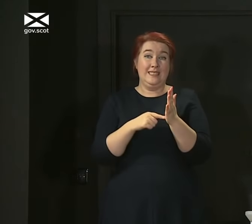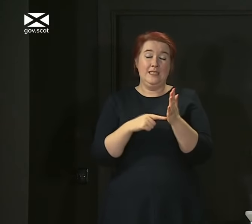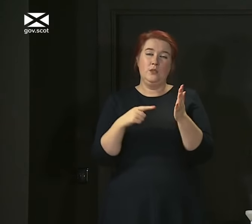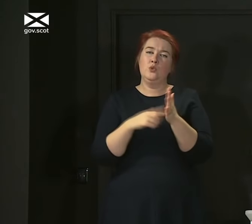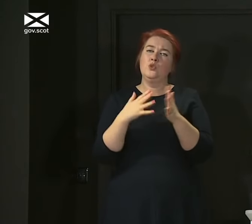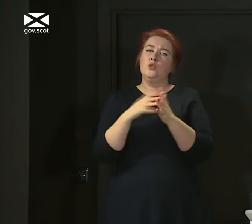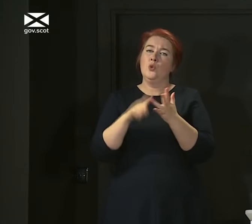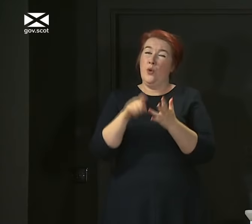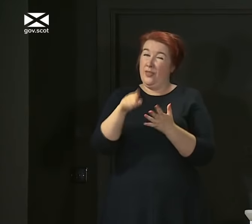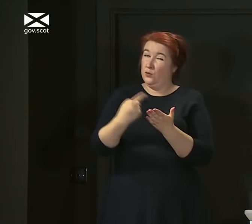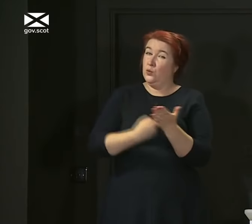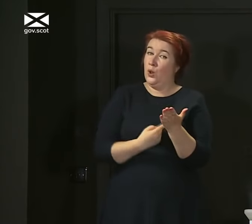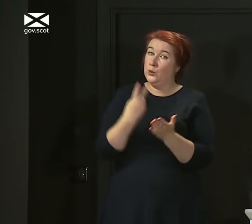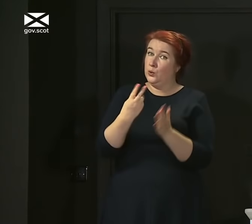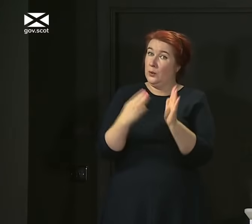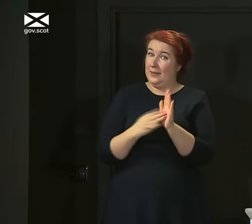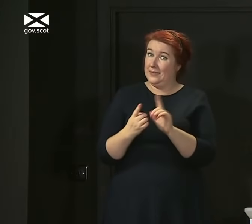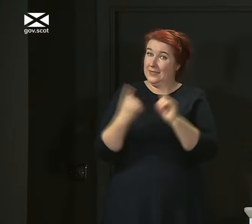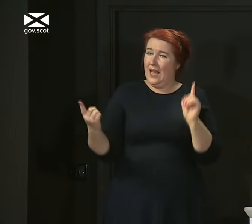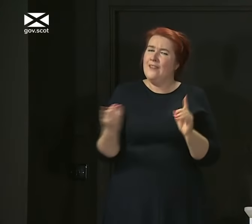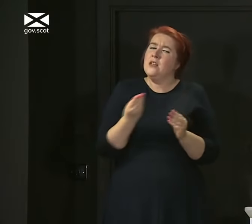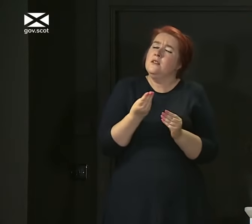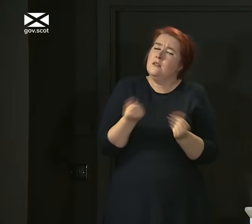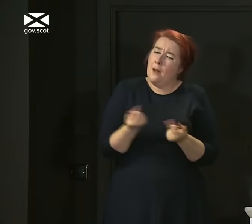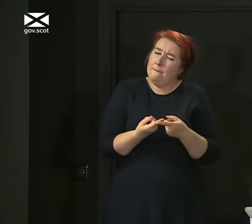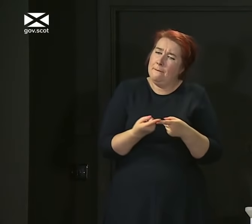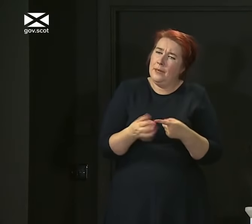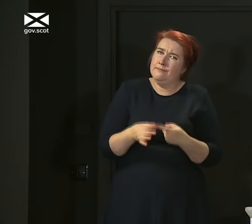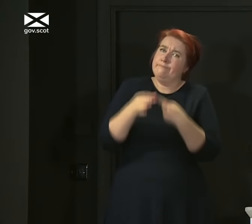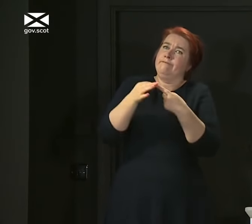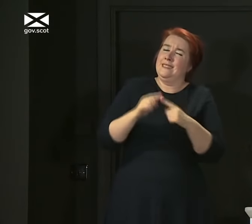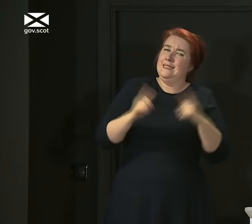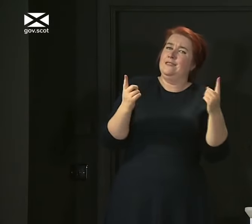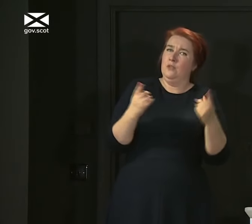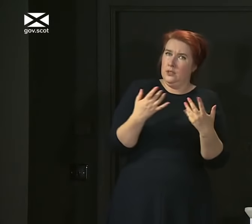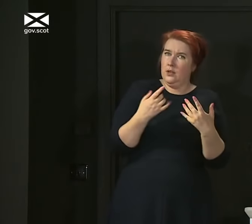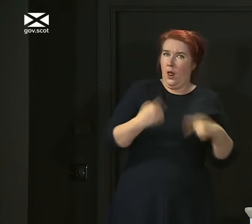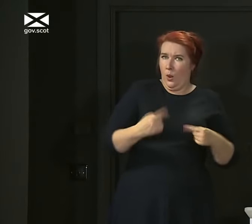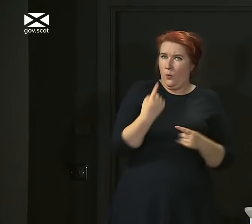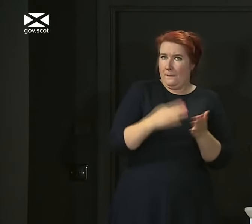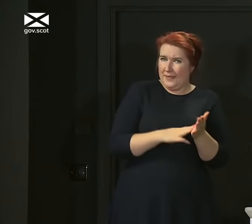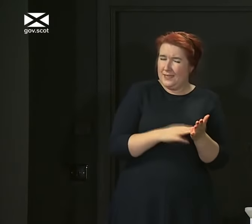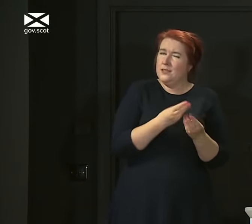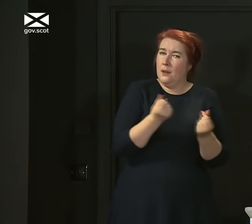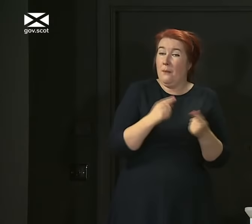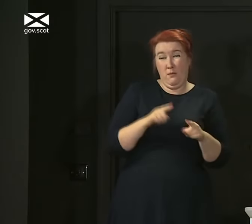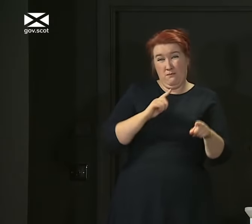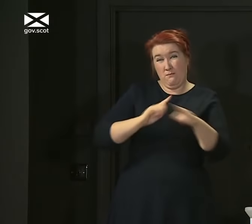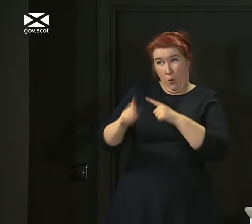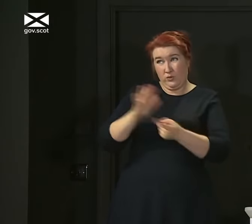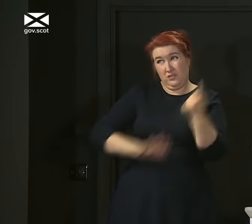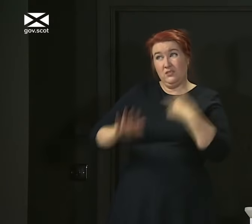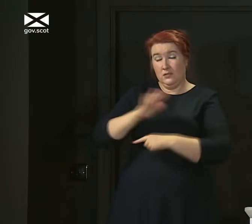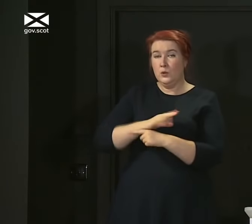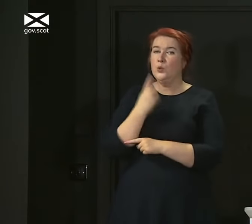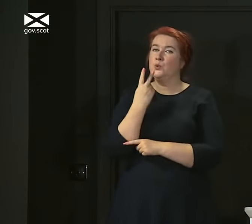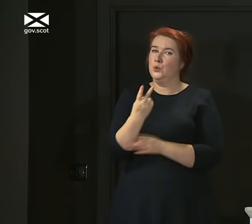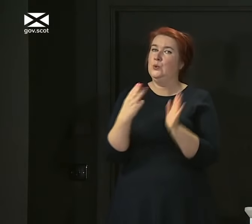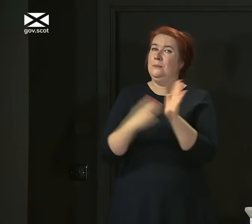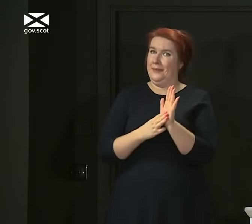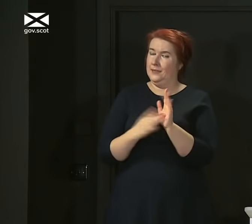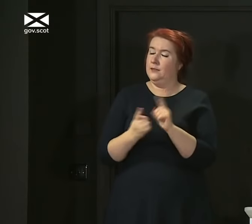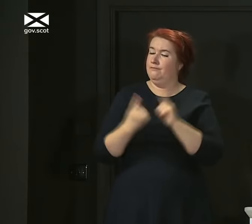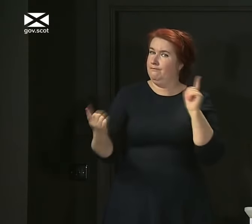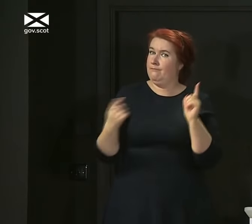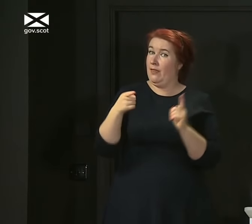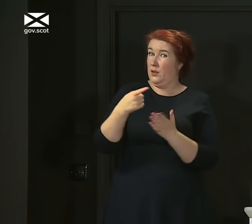the rule. And I want to stress that there are limited exemptions in some locations with mitigations. But generally, two metres distancing is the